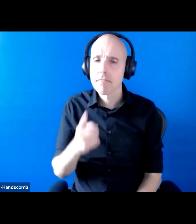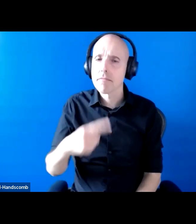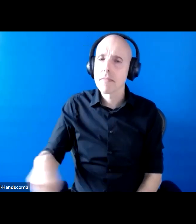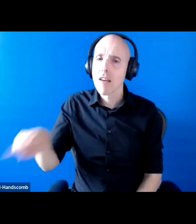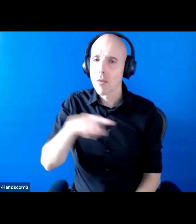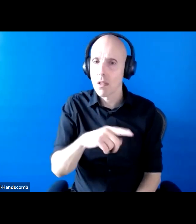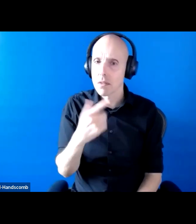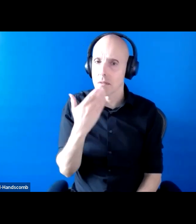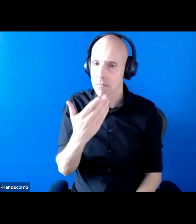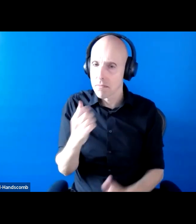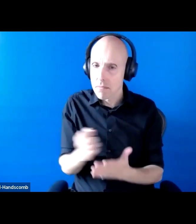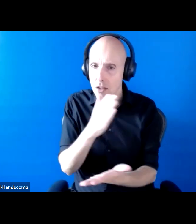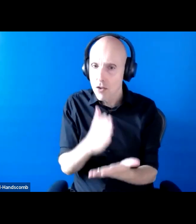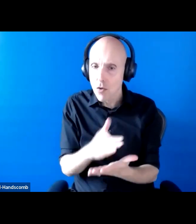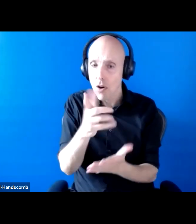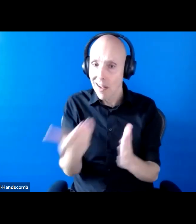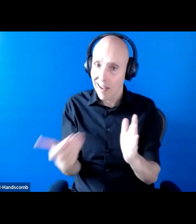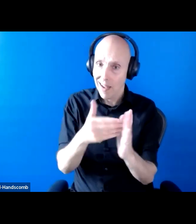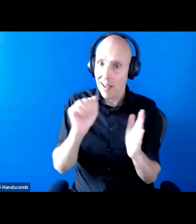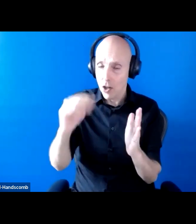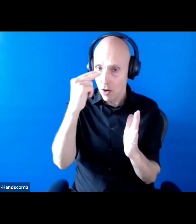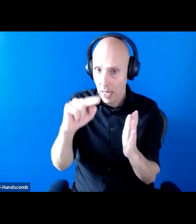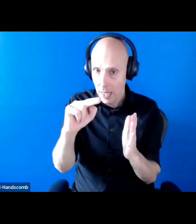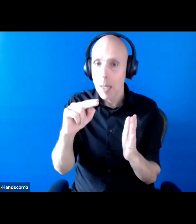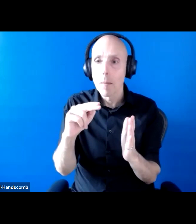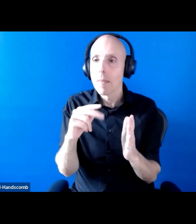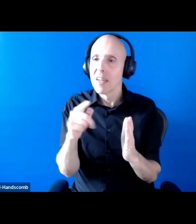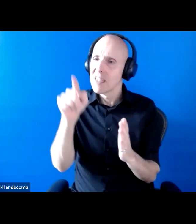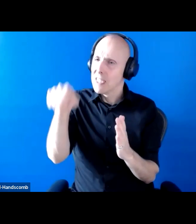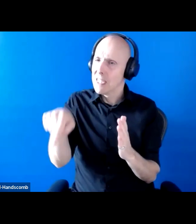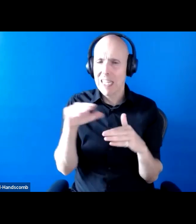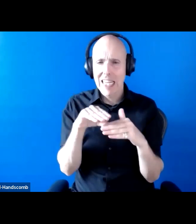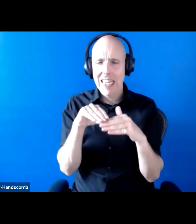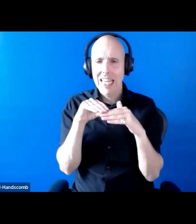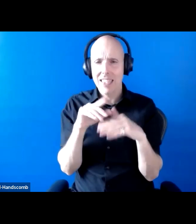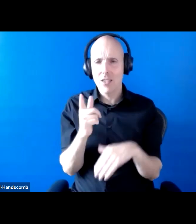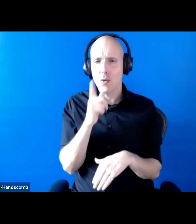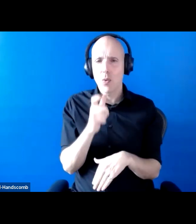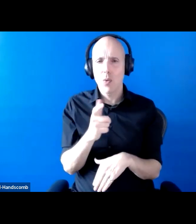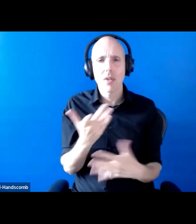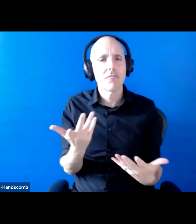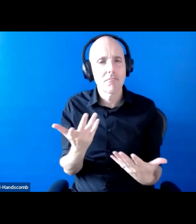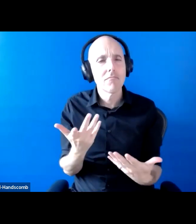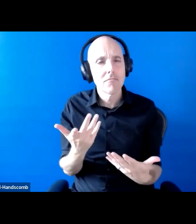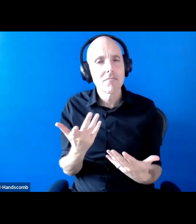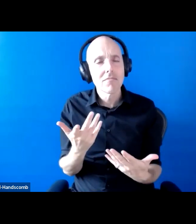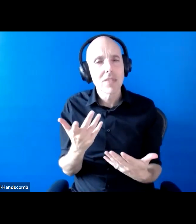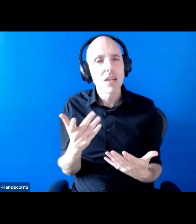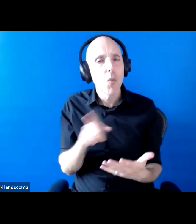please make sure that you've added your name rather than being listed as guest, just so we can ensure all attendees are legitimate and also so